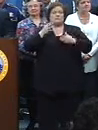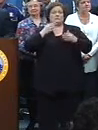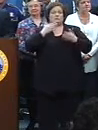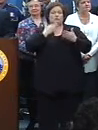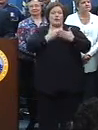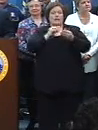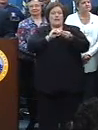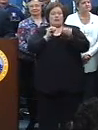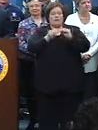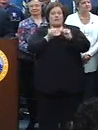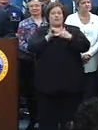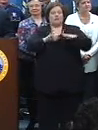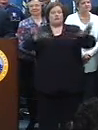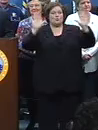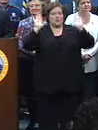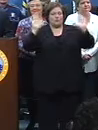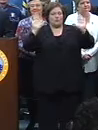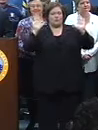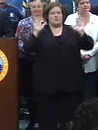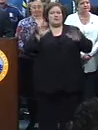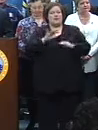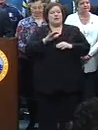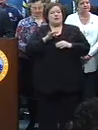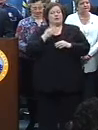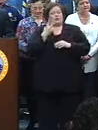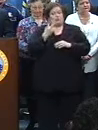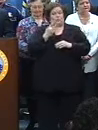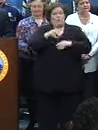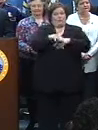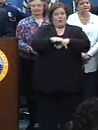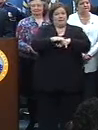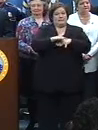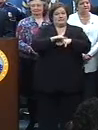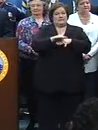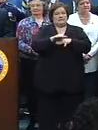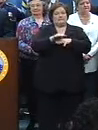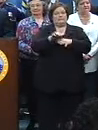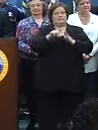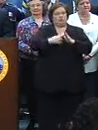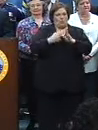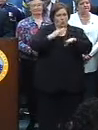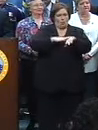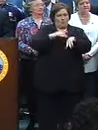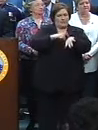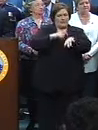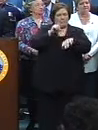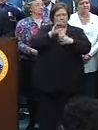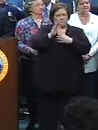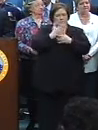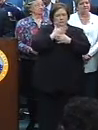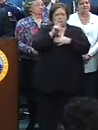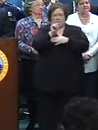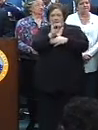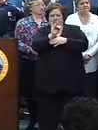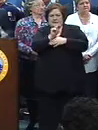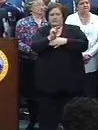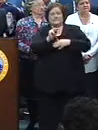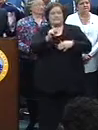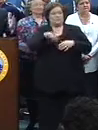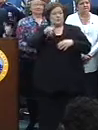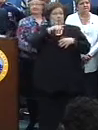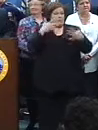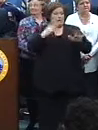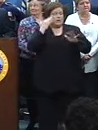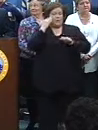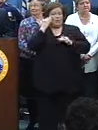is incredible. All but two parades began within 20 minutes of the scheduled start time, and you also know